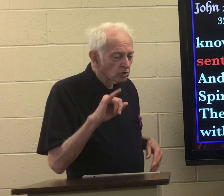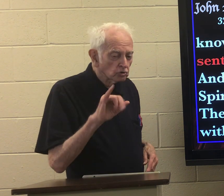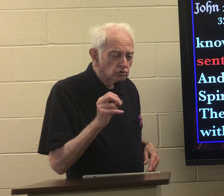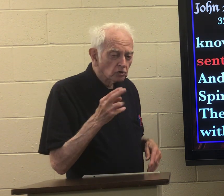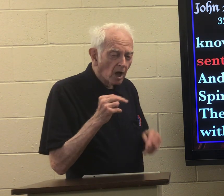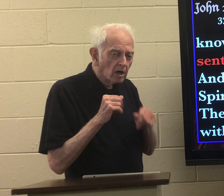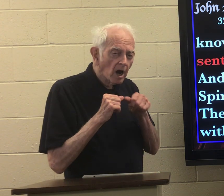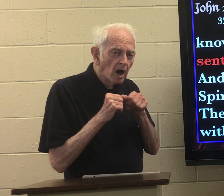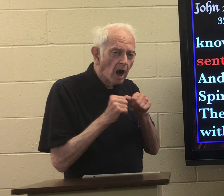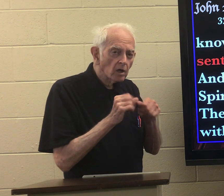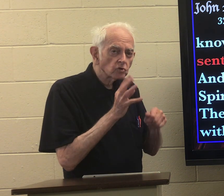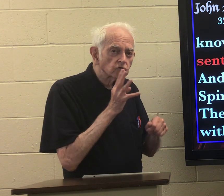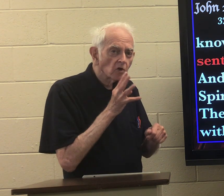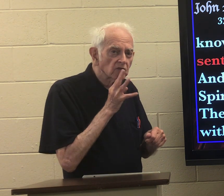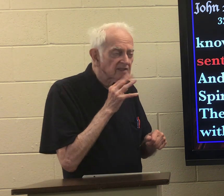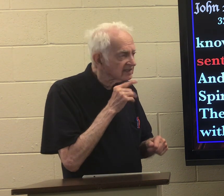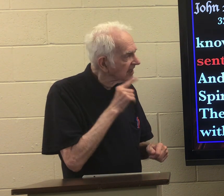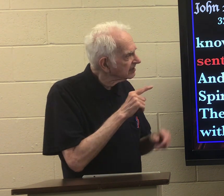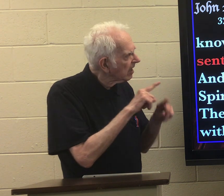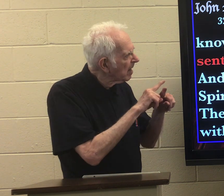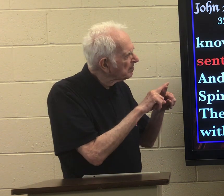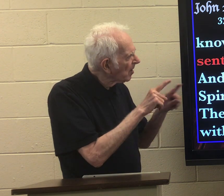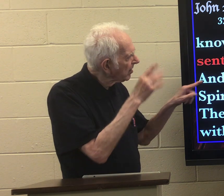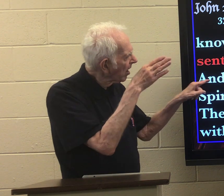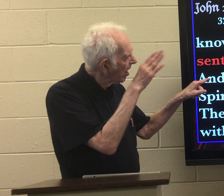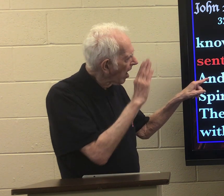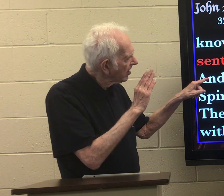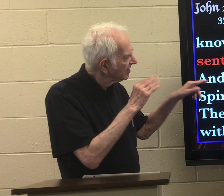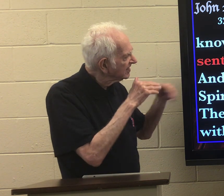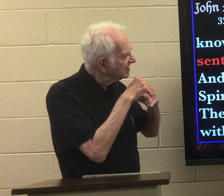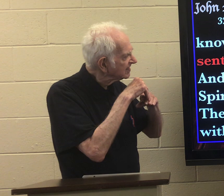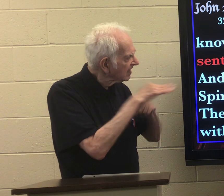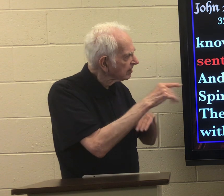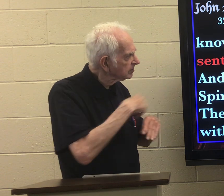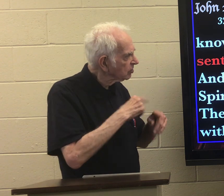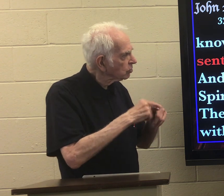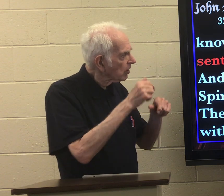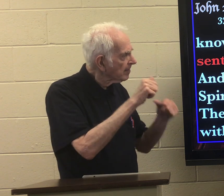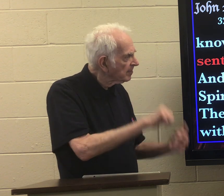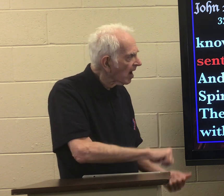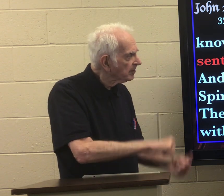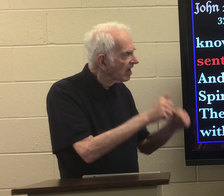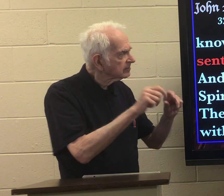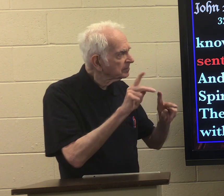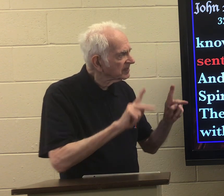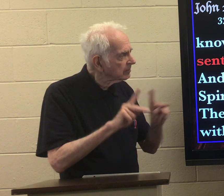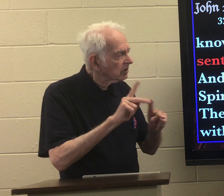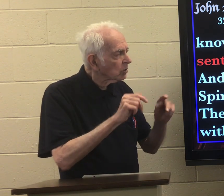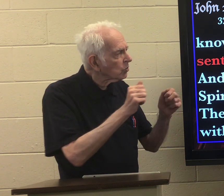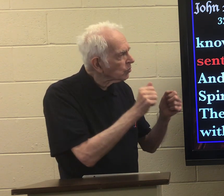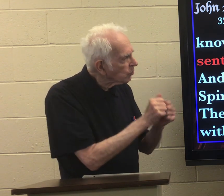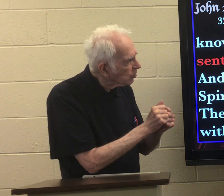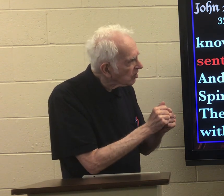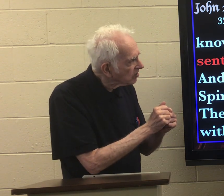John continues speaking and says but God sent me to baptize people with water